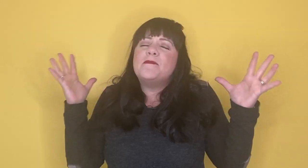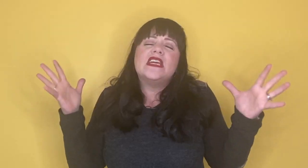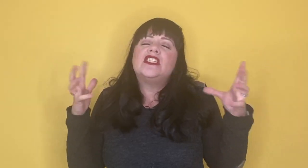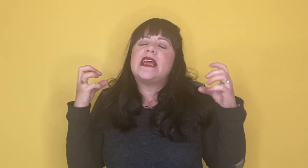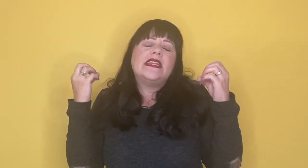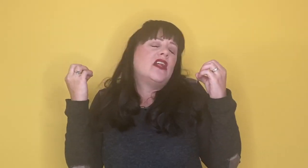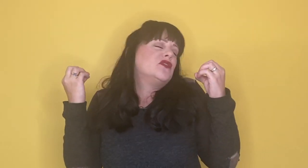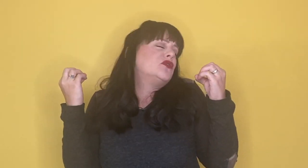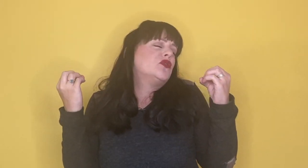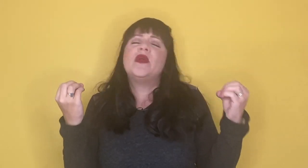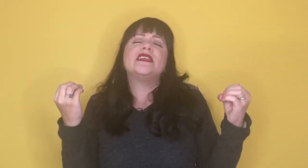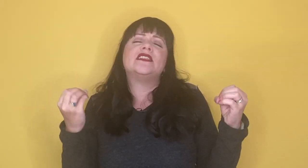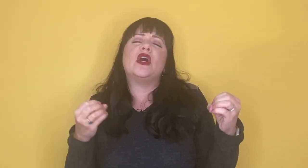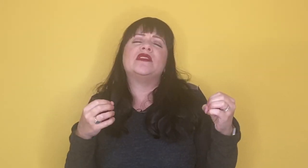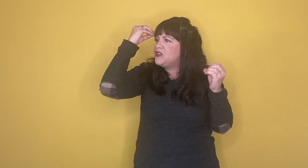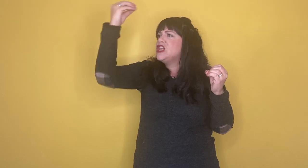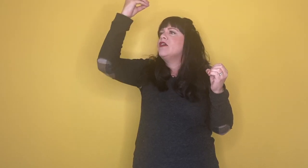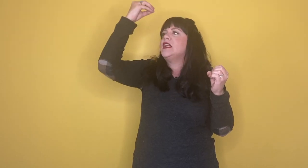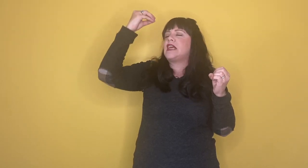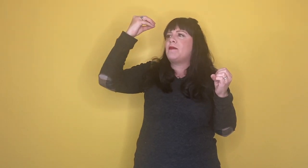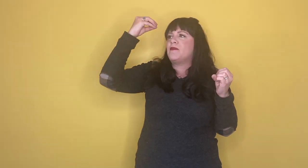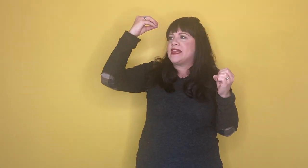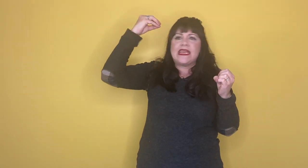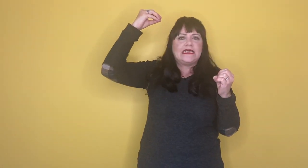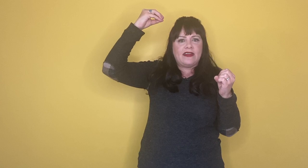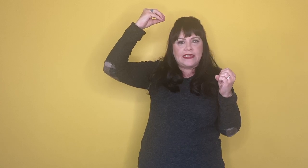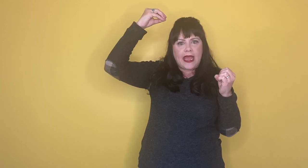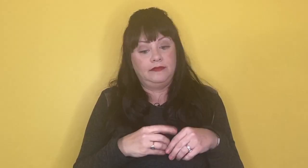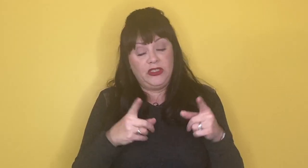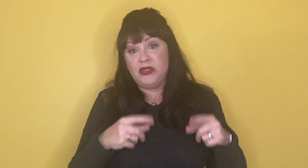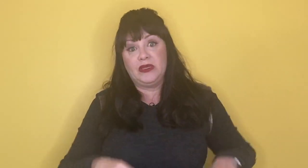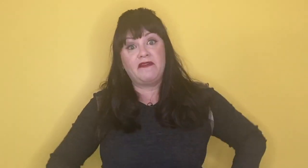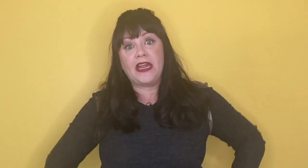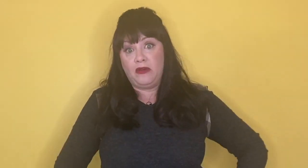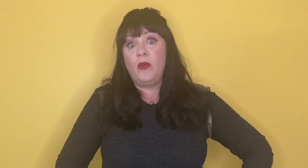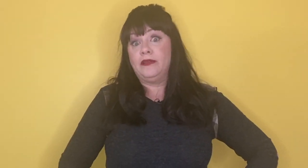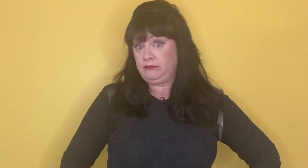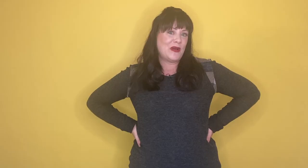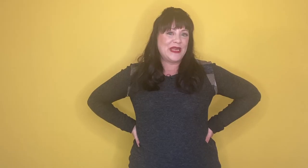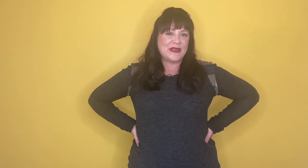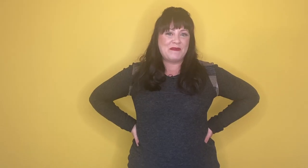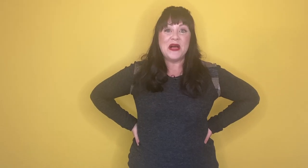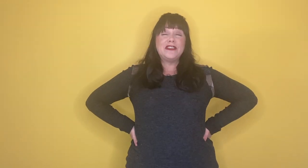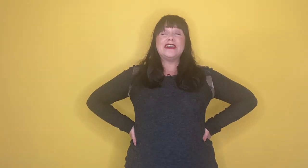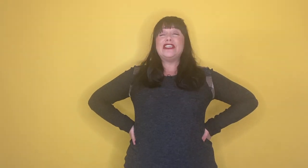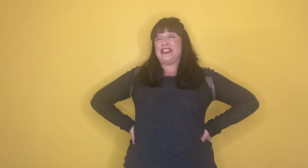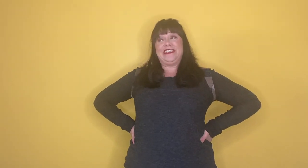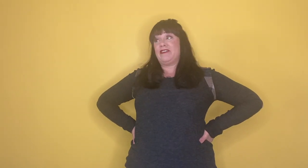meal just ended on the sweetest note. Cherry on top of my Thanksgiving day. You Twos would love that and you know it. I'll link to a couple of delicious sounding